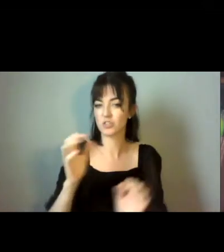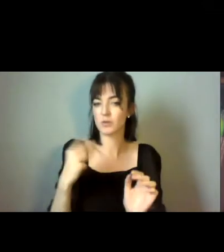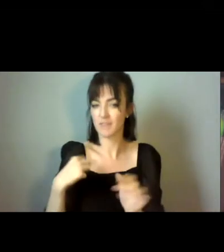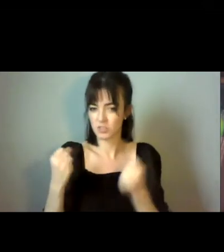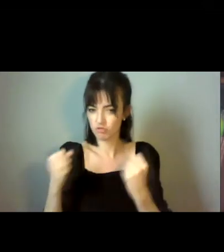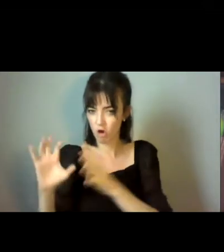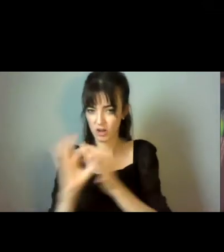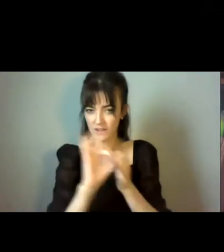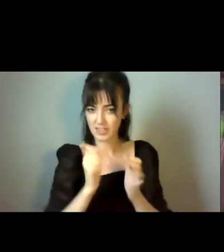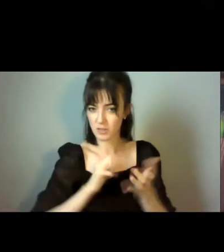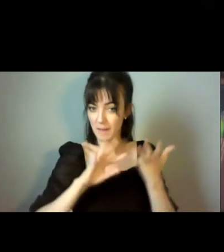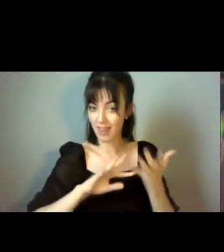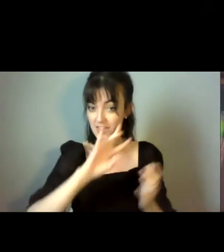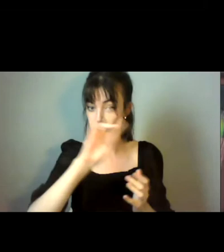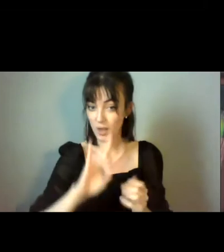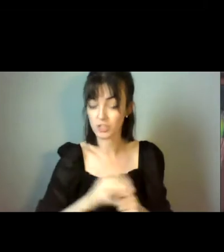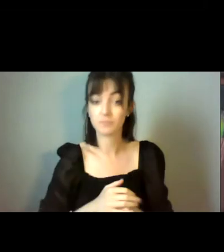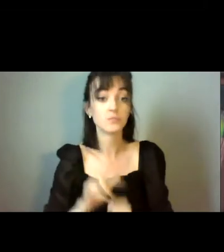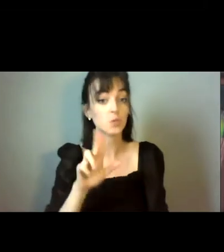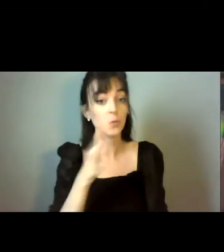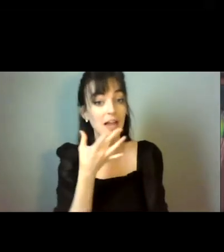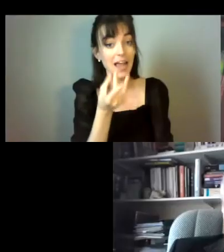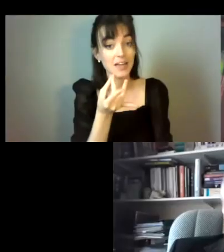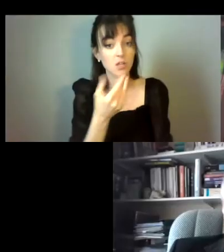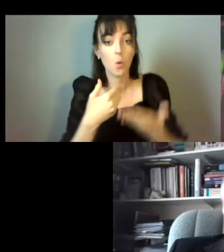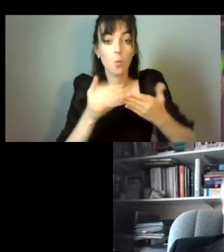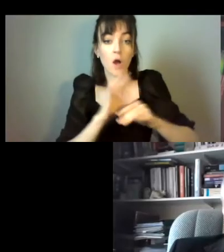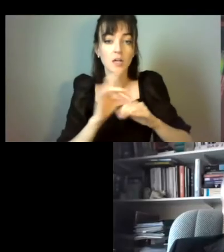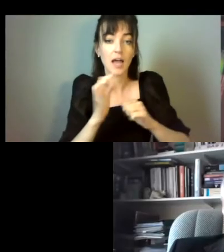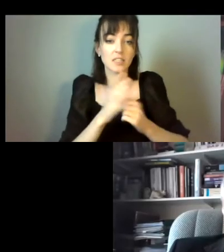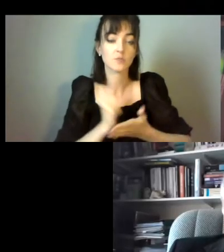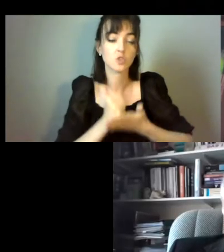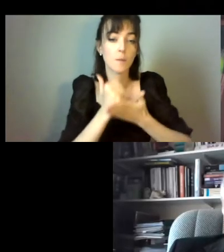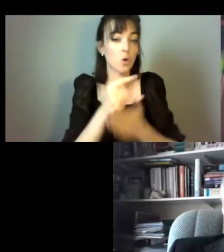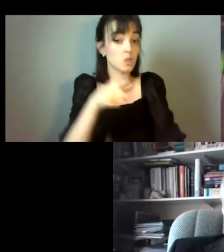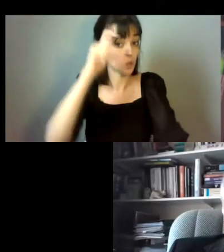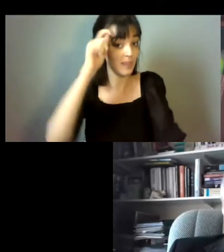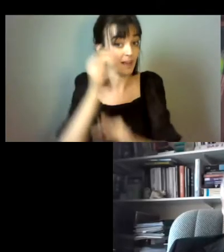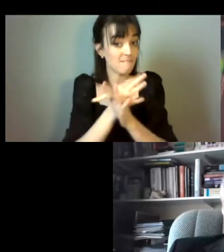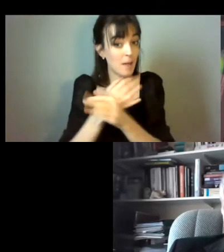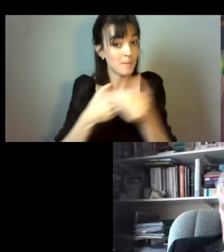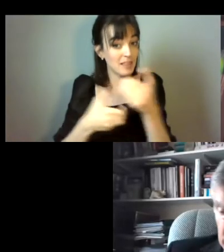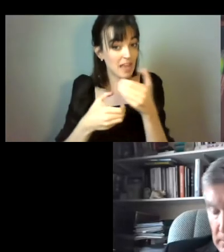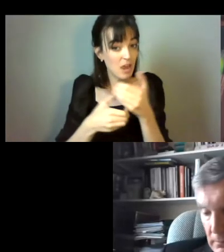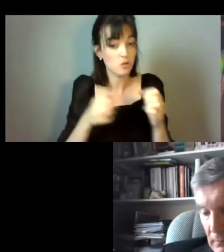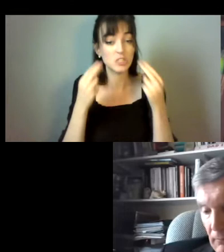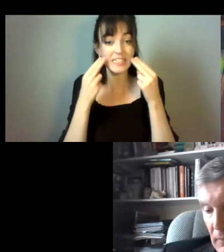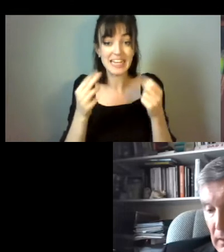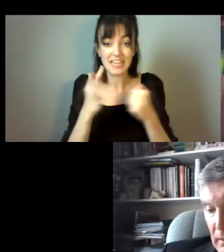question. John, can I ask you what supports do you think that family carers need to prepare for the implementation?